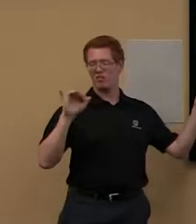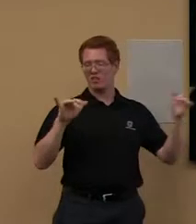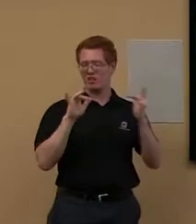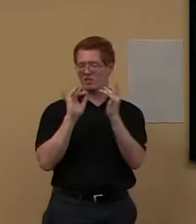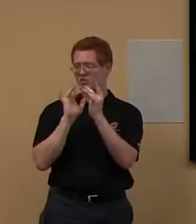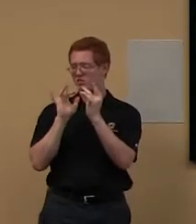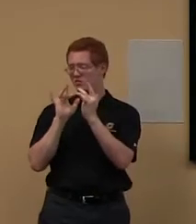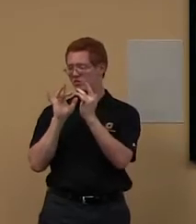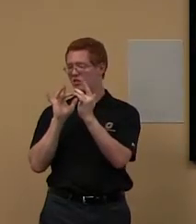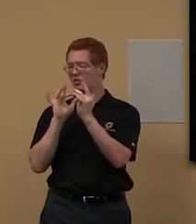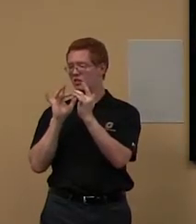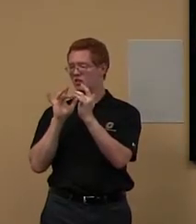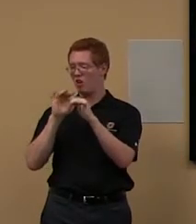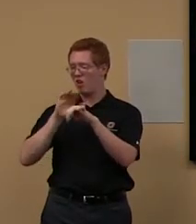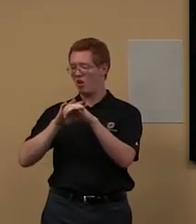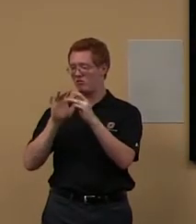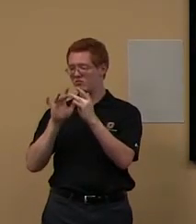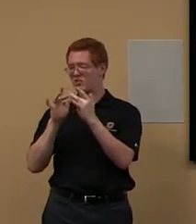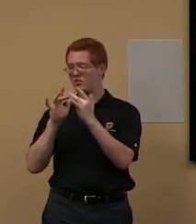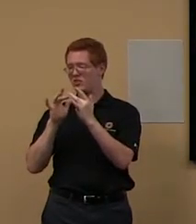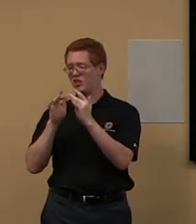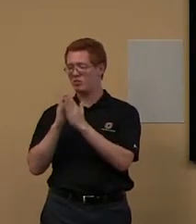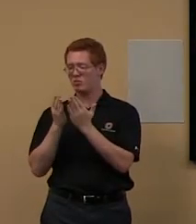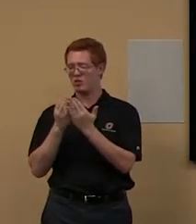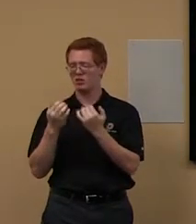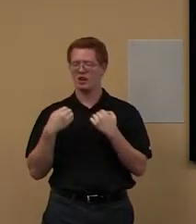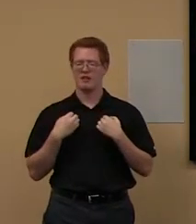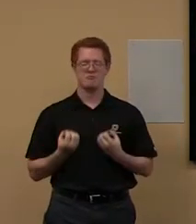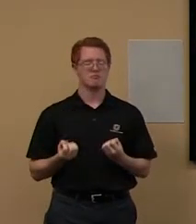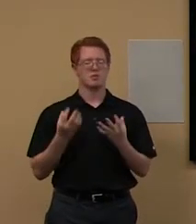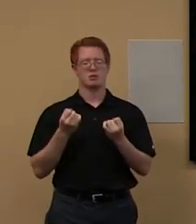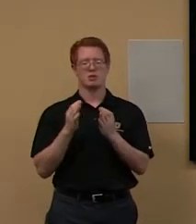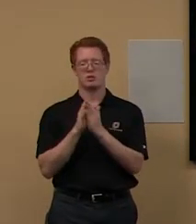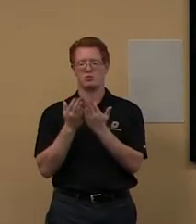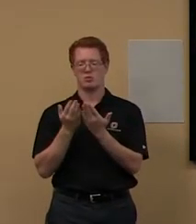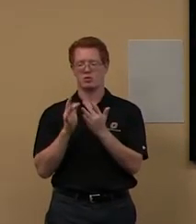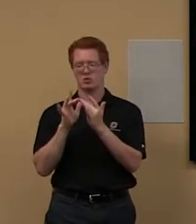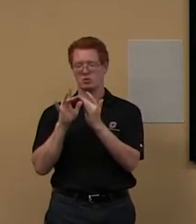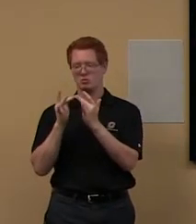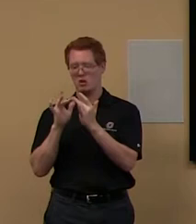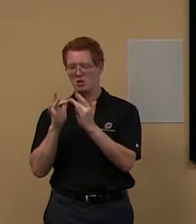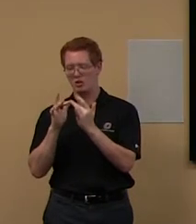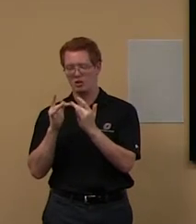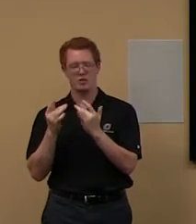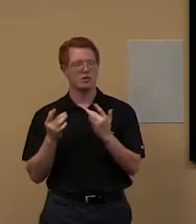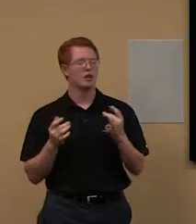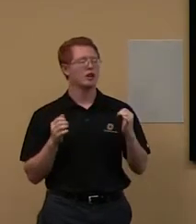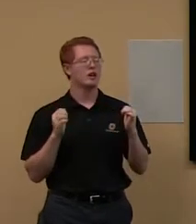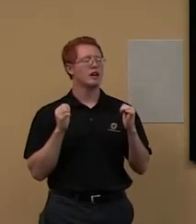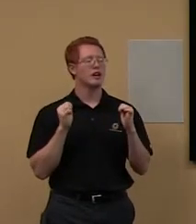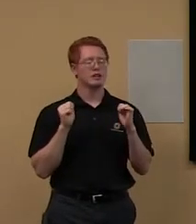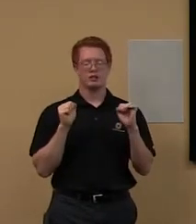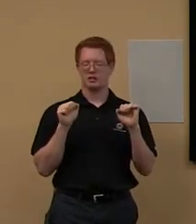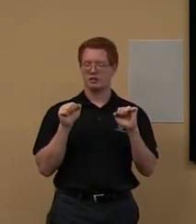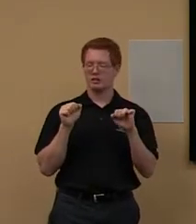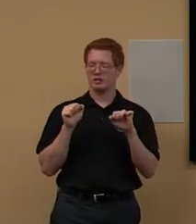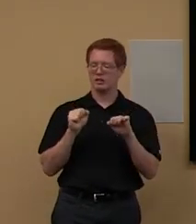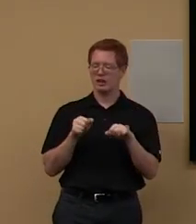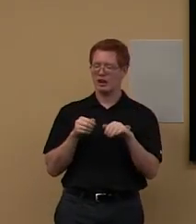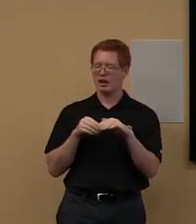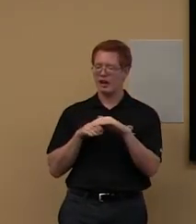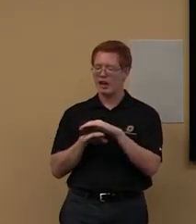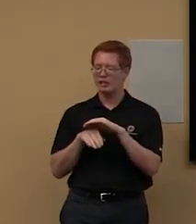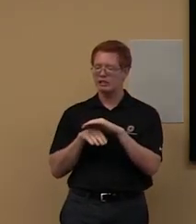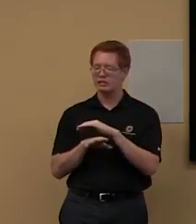we do have, um, hundreds and thousands of books online. Um, and so you can always access those online. Um,